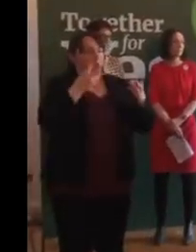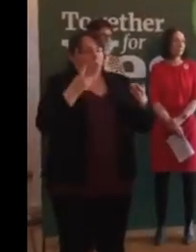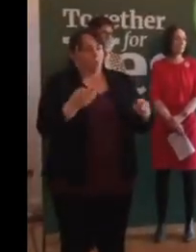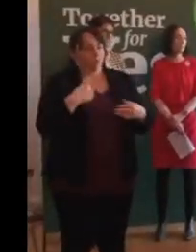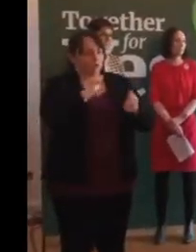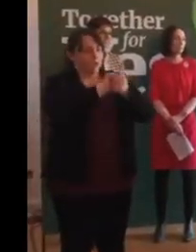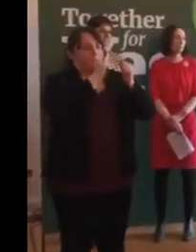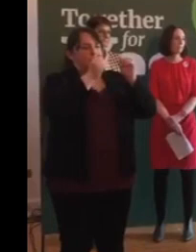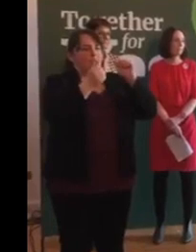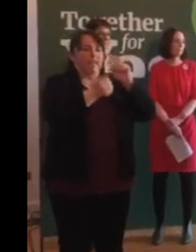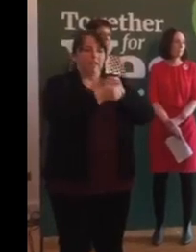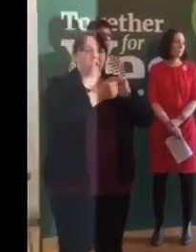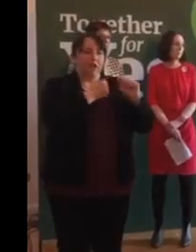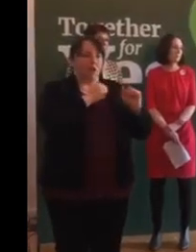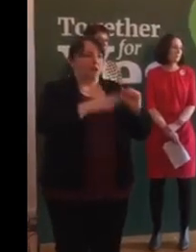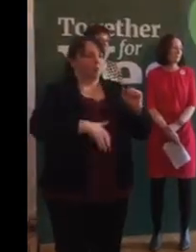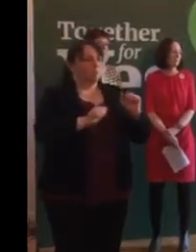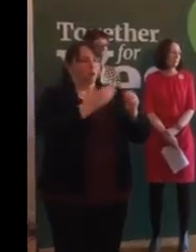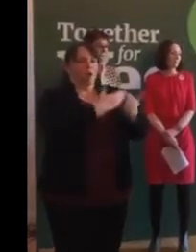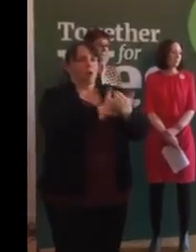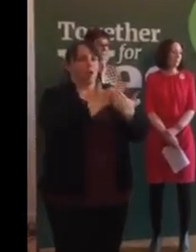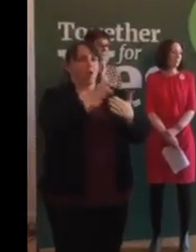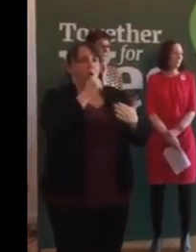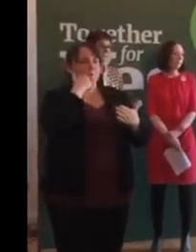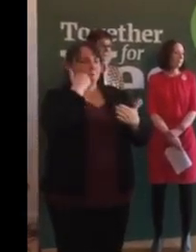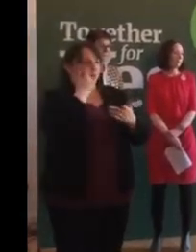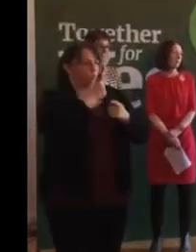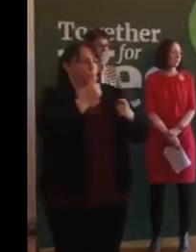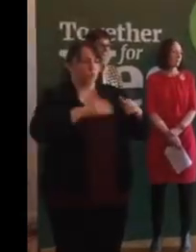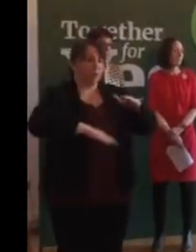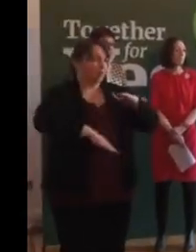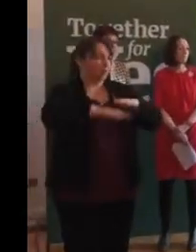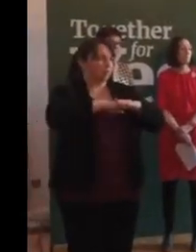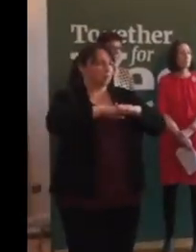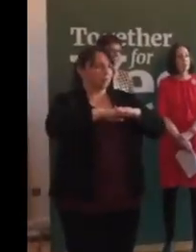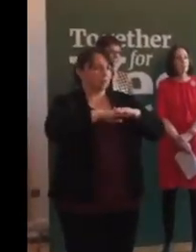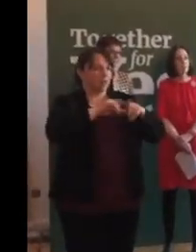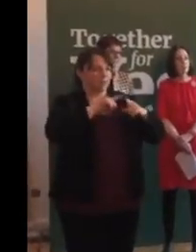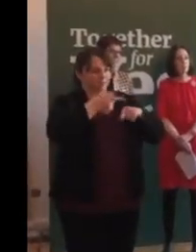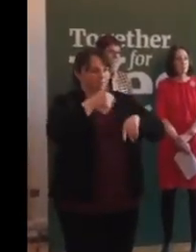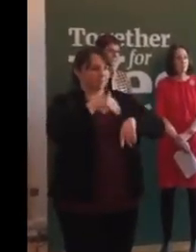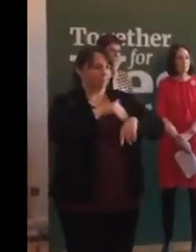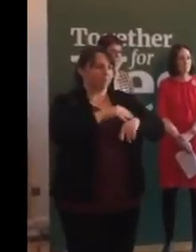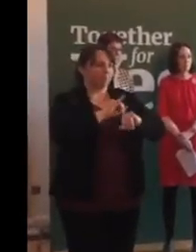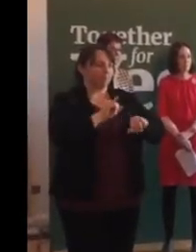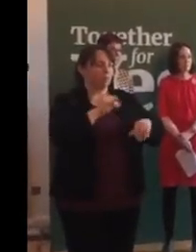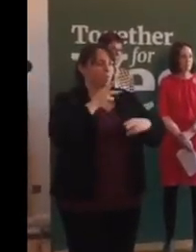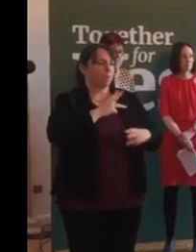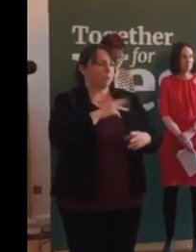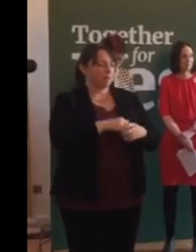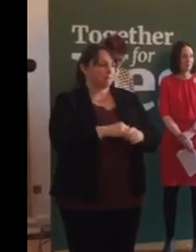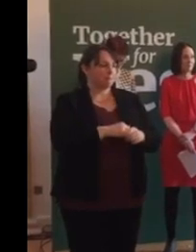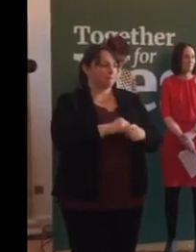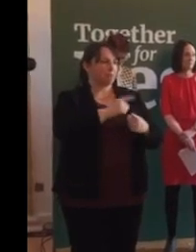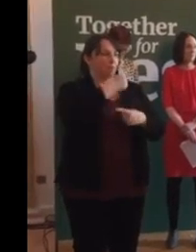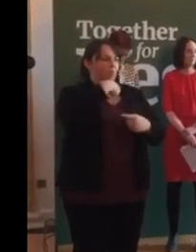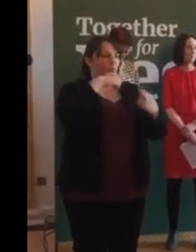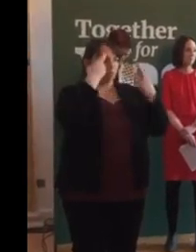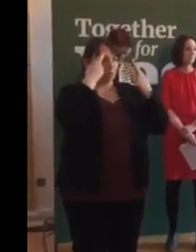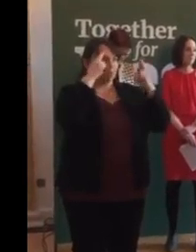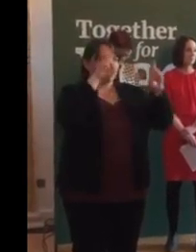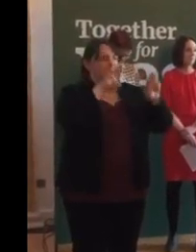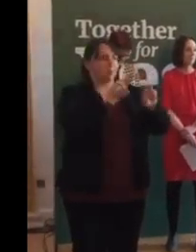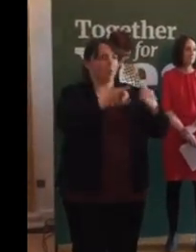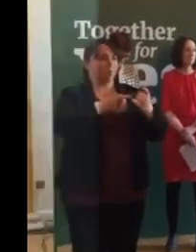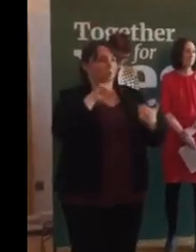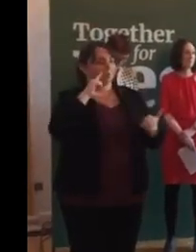change our abortion laws because they are too restrictive and they calm women. We represent people who believe